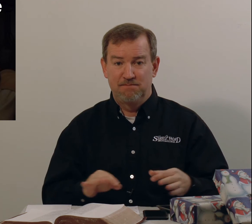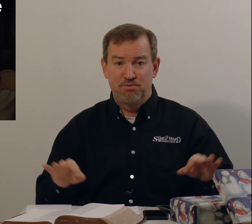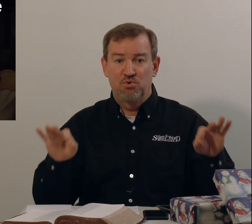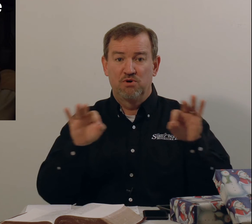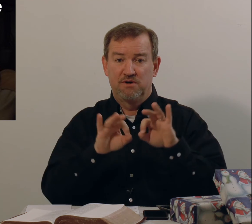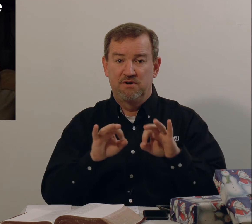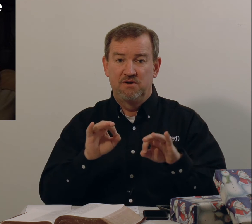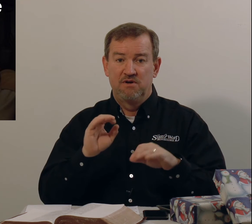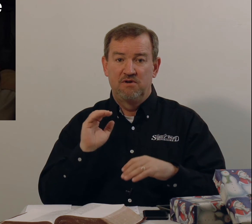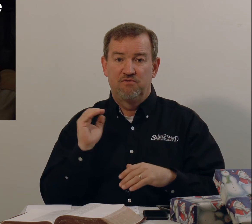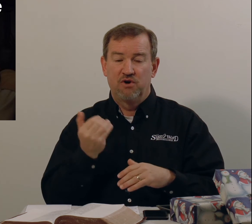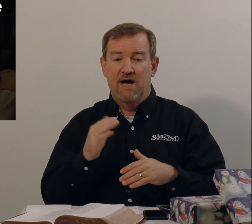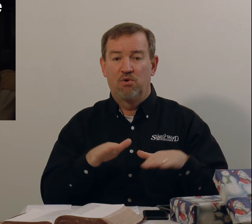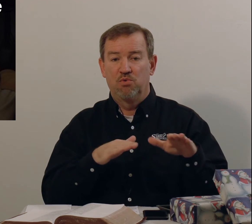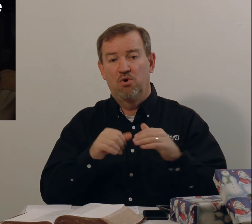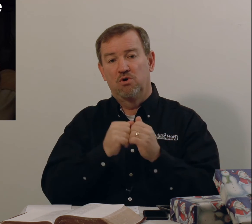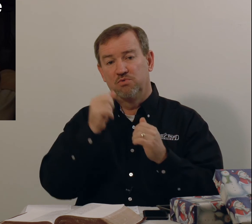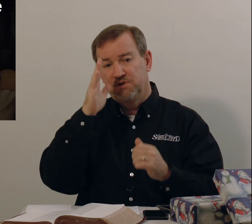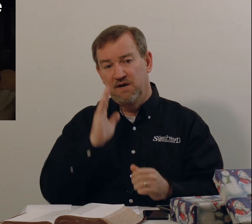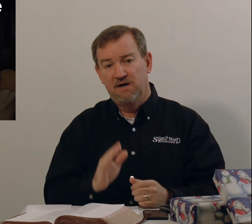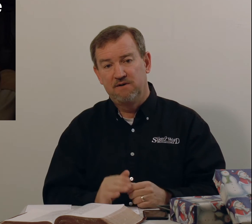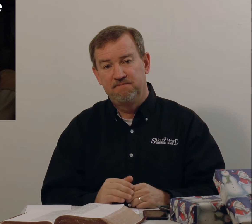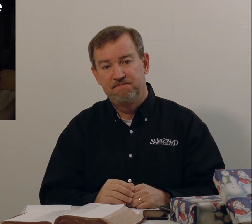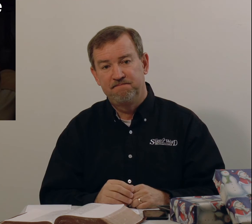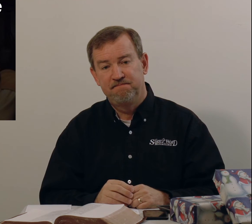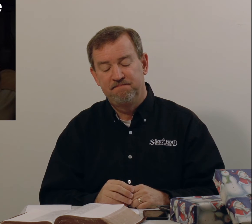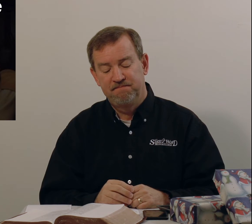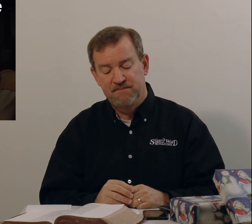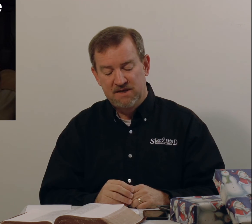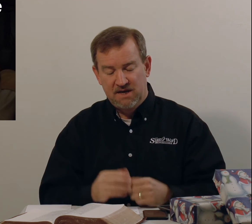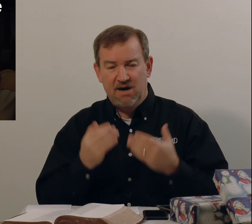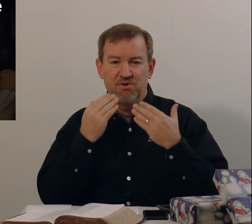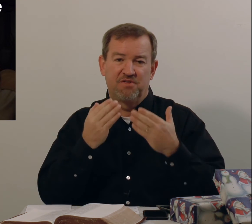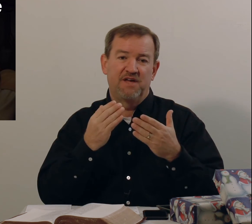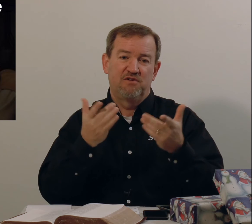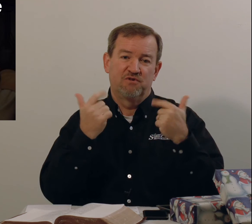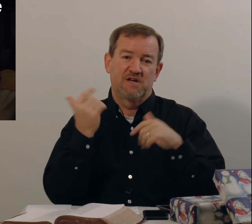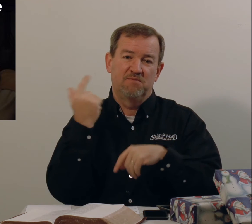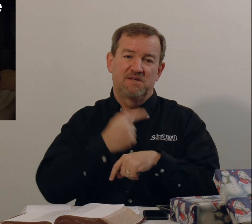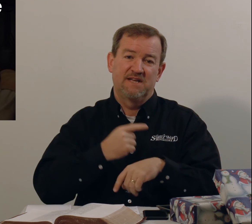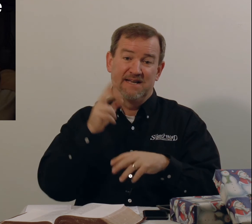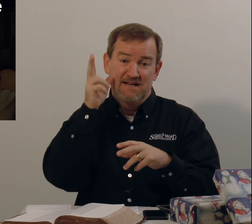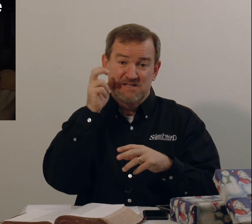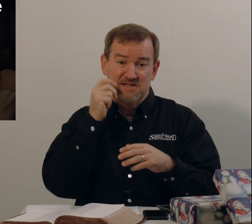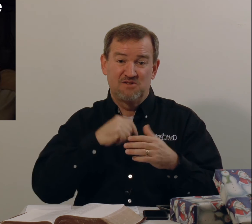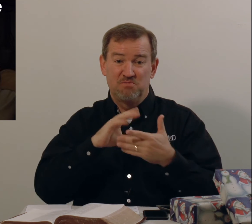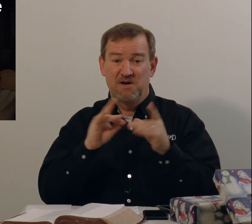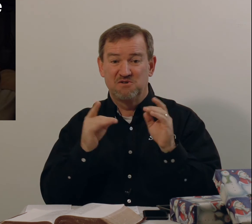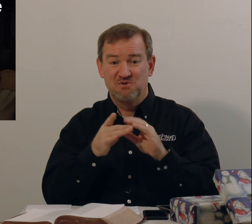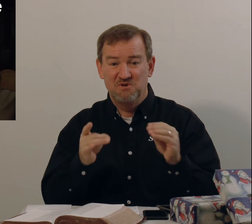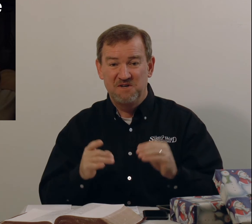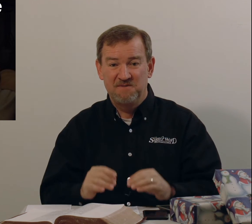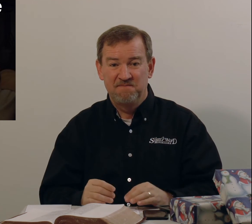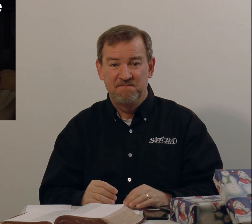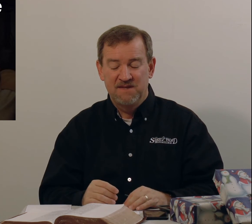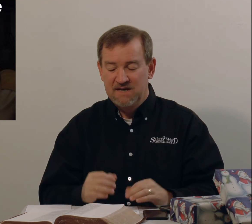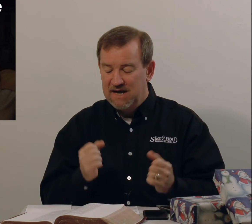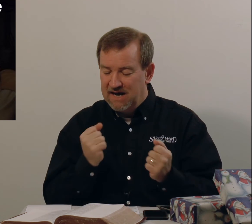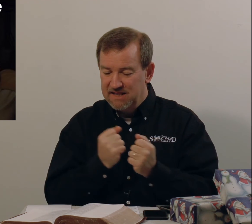important for our walk with God. I want to thank you for coming today and listening to my story. I